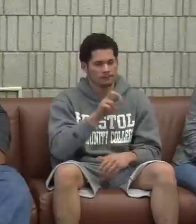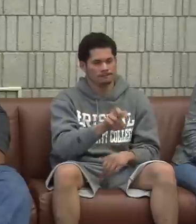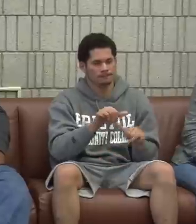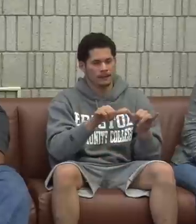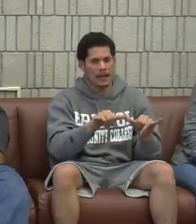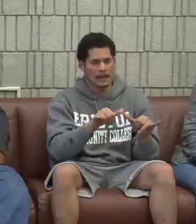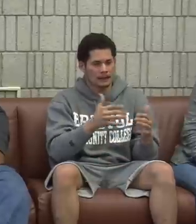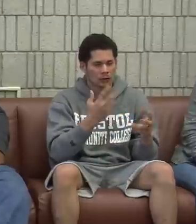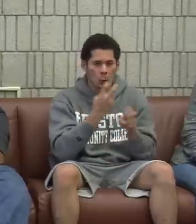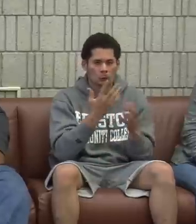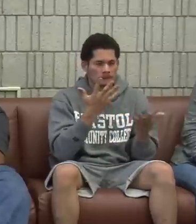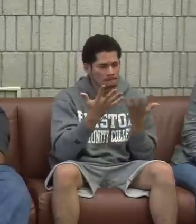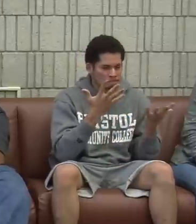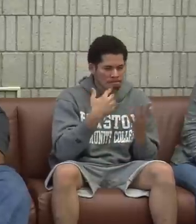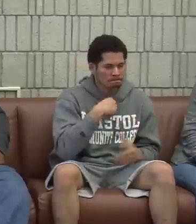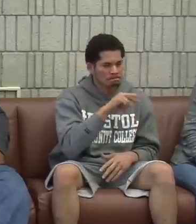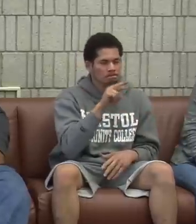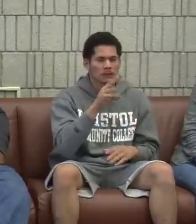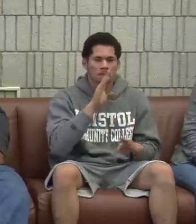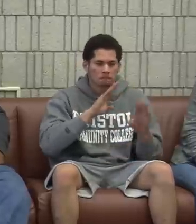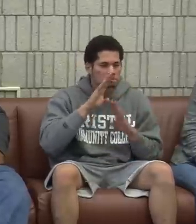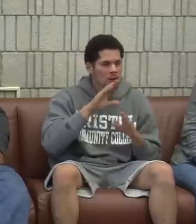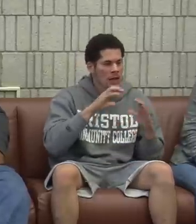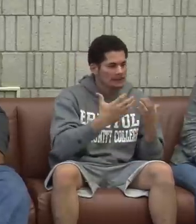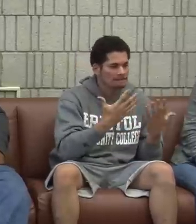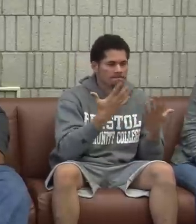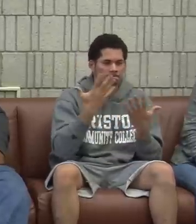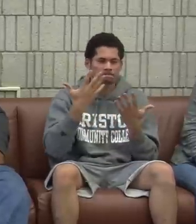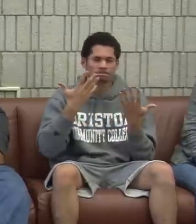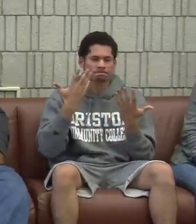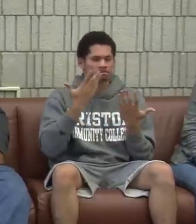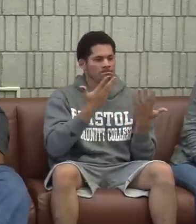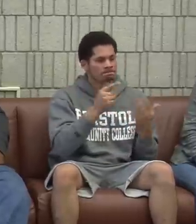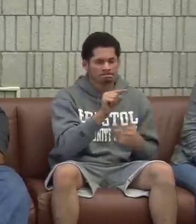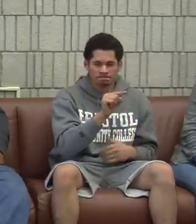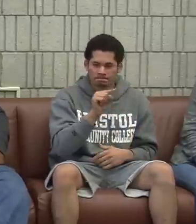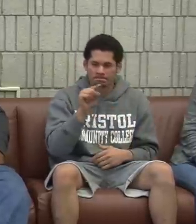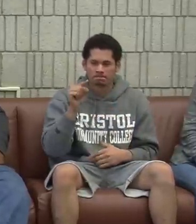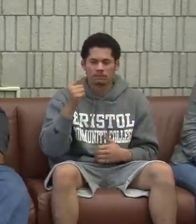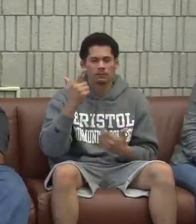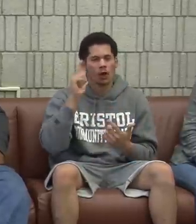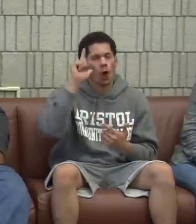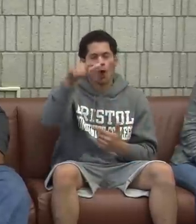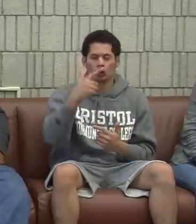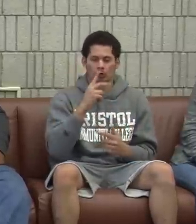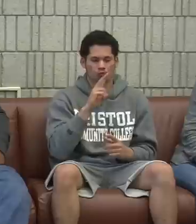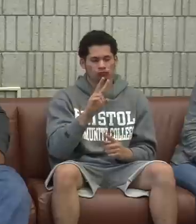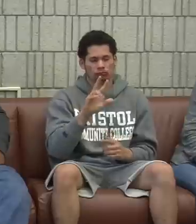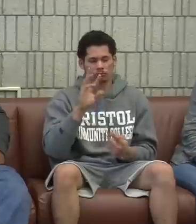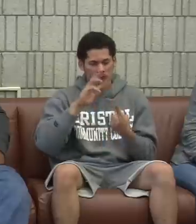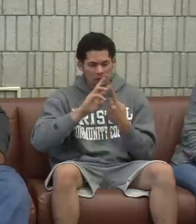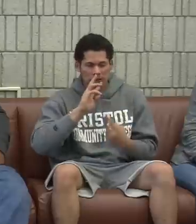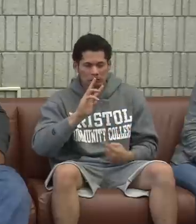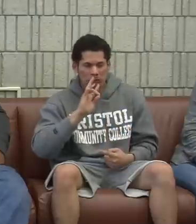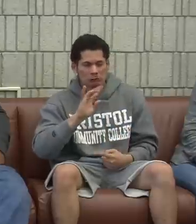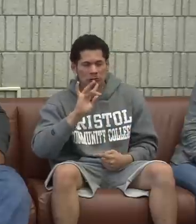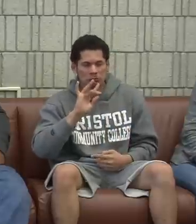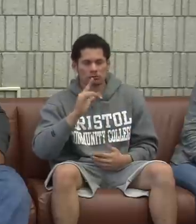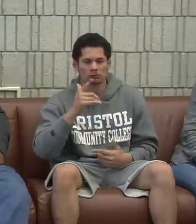deaf schools around? Why am I here with these people I can't communicate with? It was frustrating to be in the classes. And then later, when I was